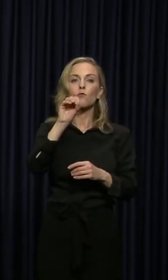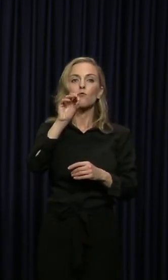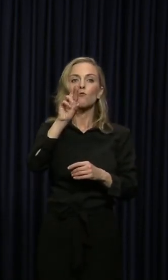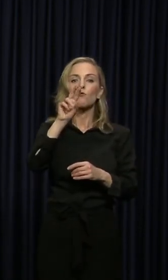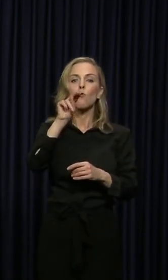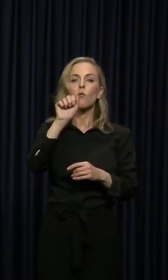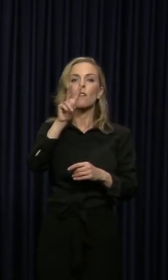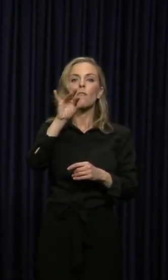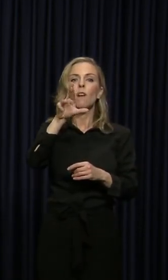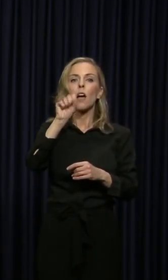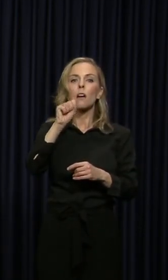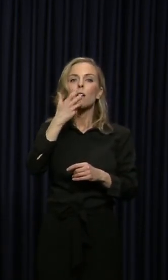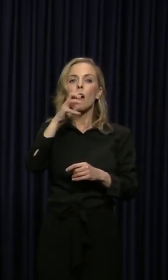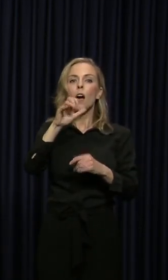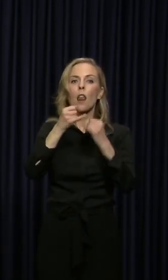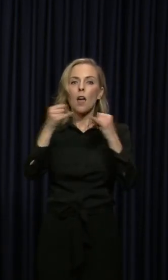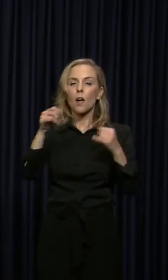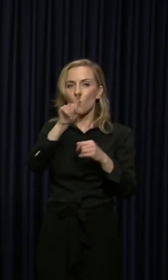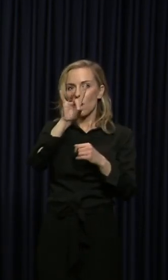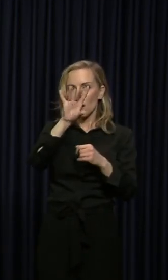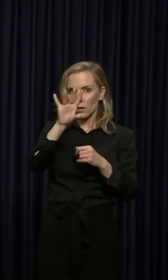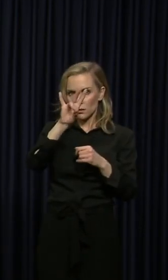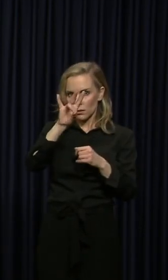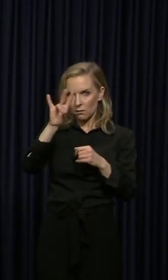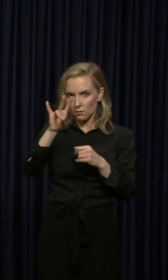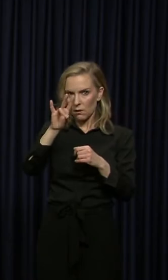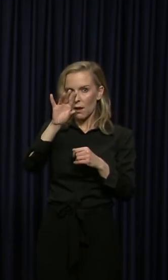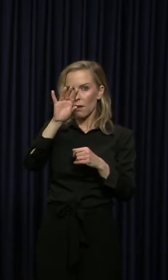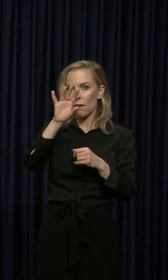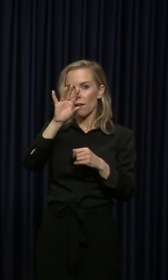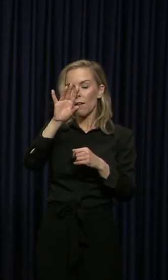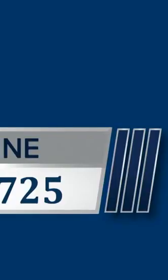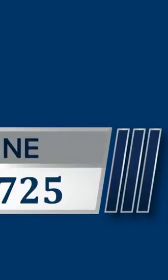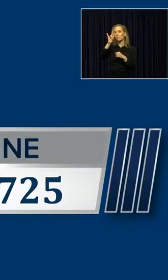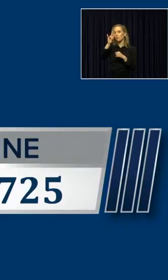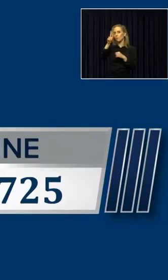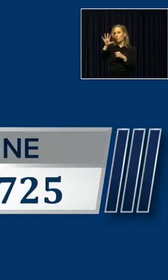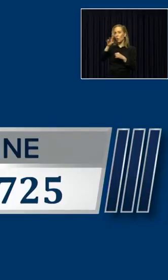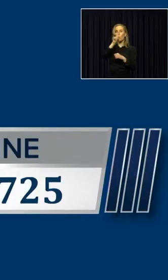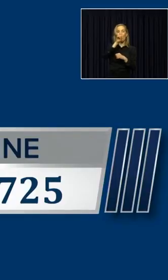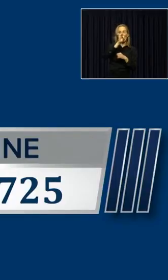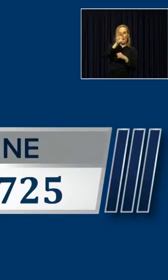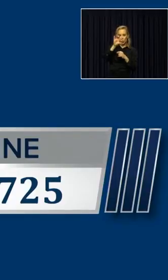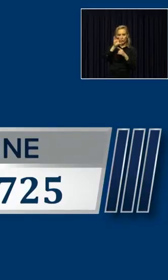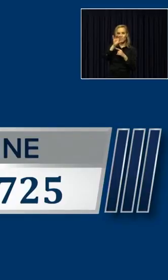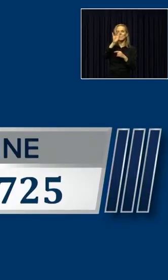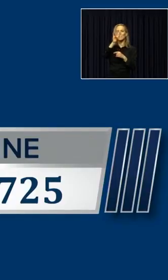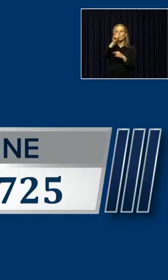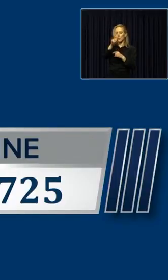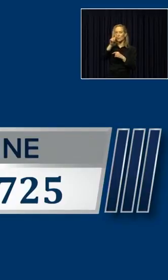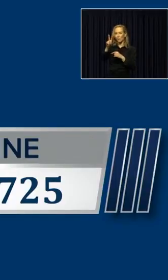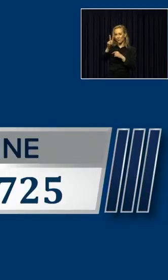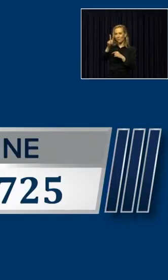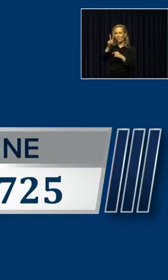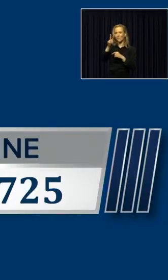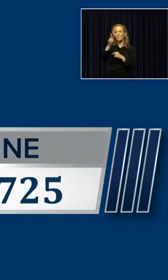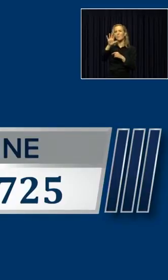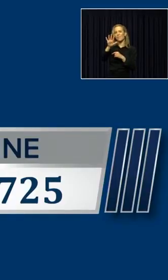-800-722-5725, 1-800-722